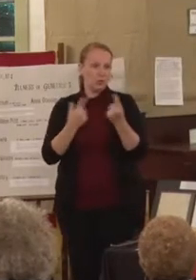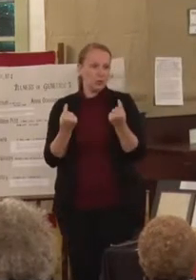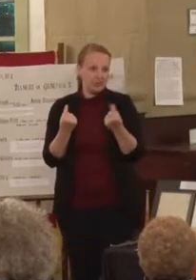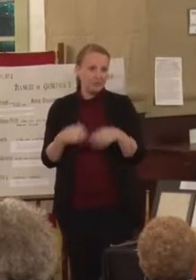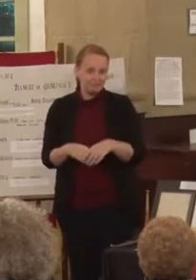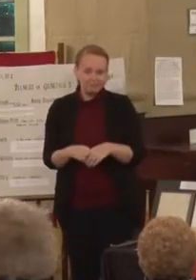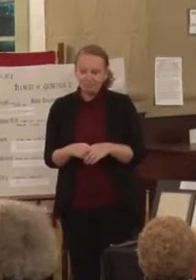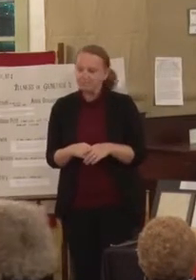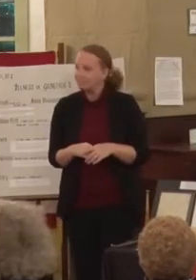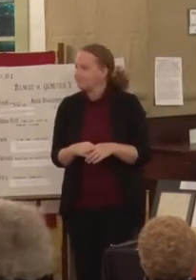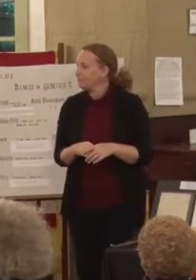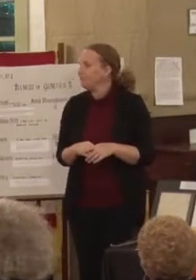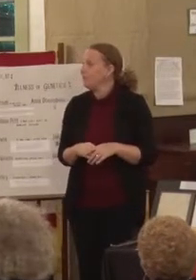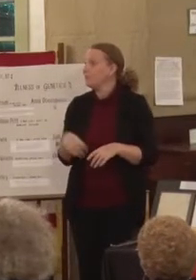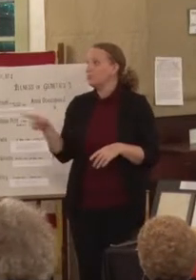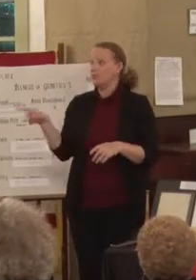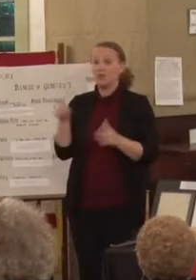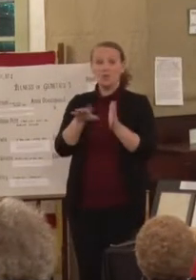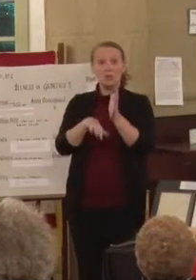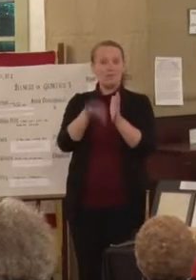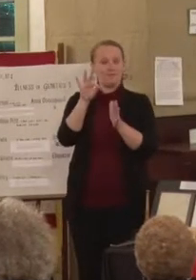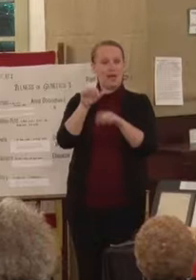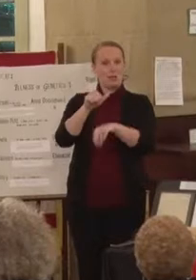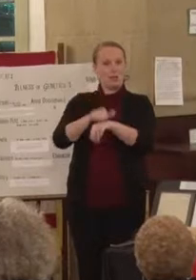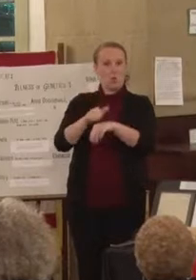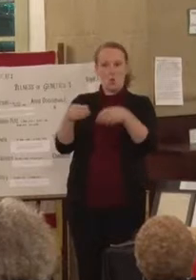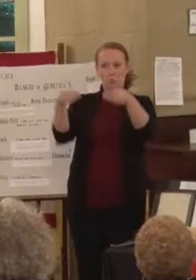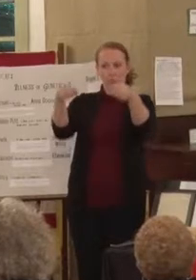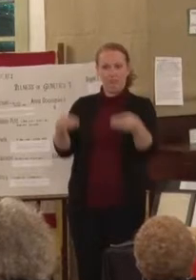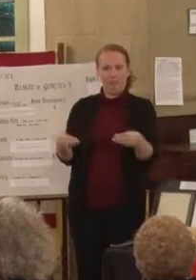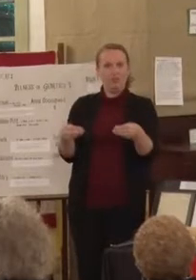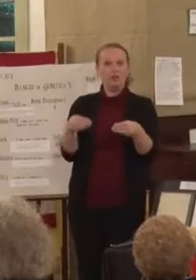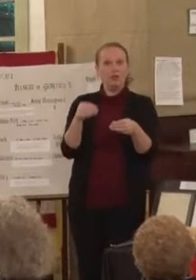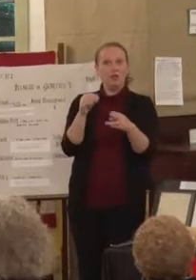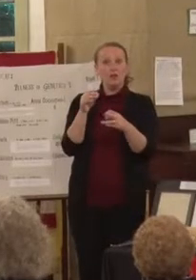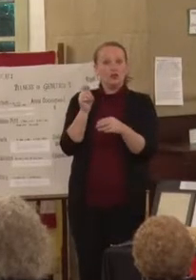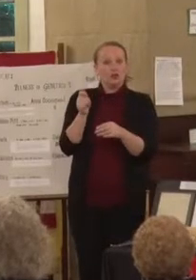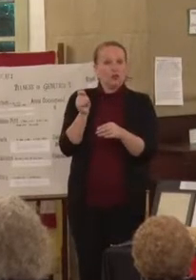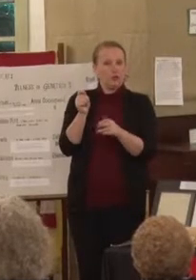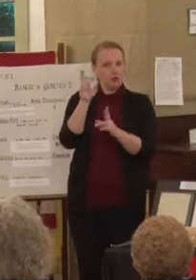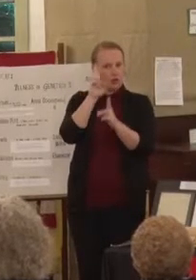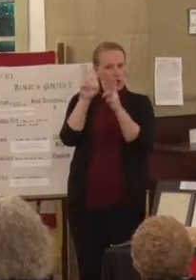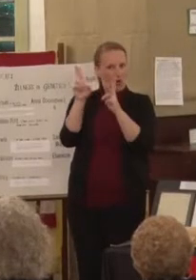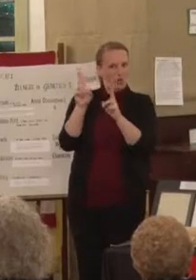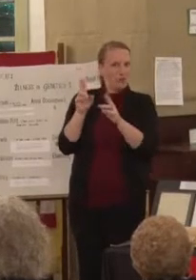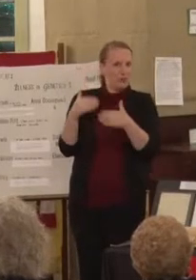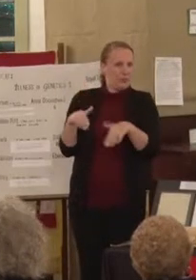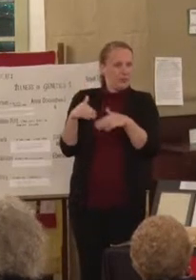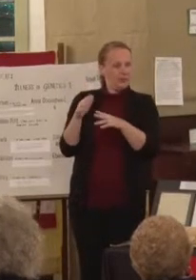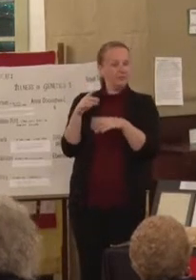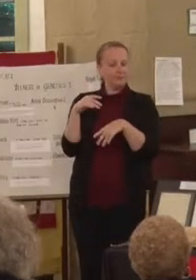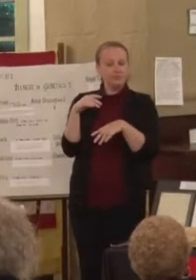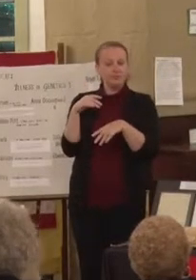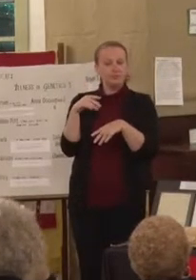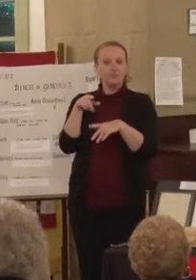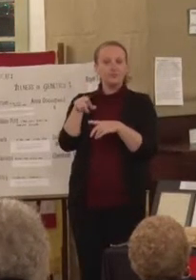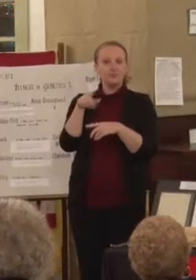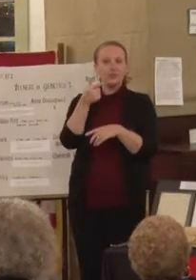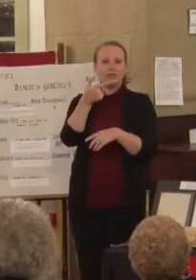the stone for the Honorable Sylvester Gilbert, it was quite an accomplishment, and it was an eye-opener. Because